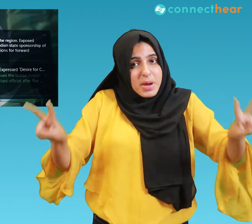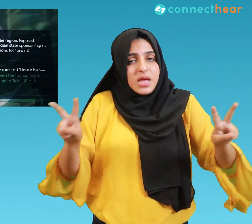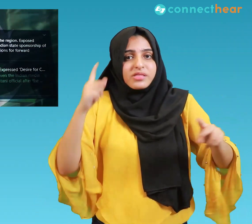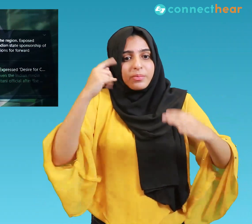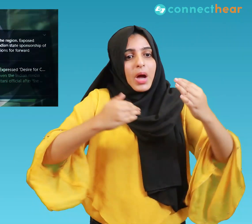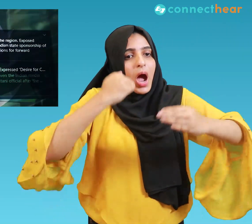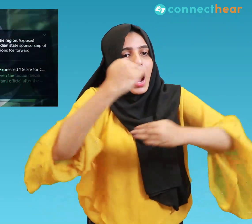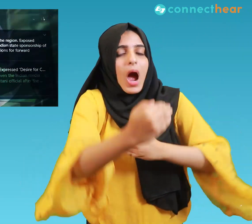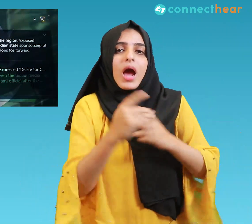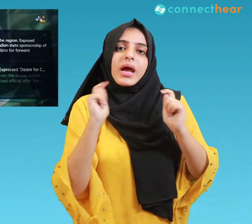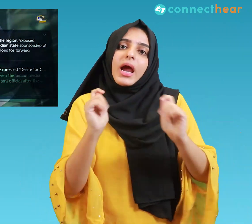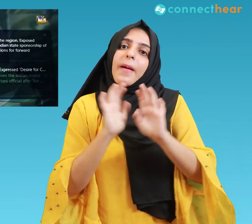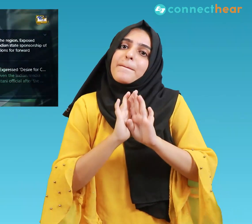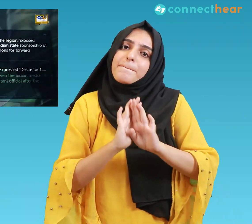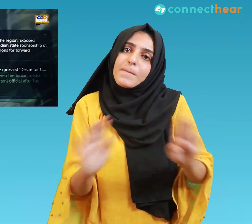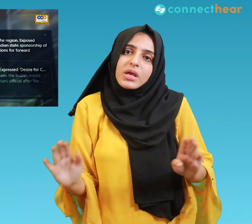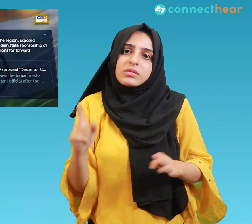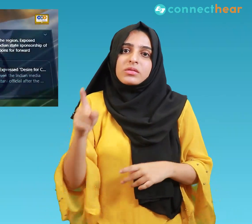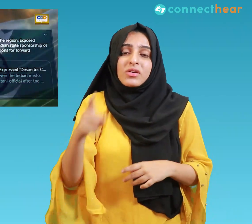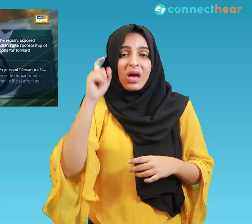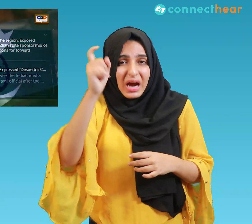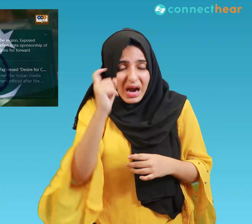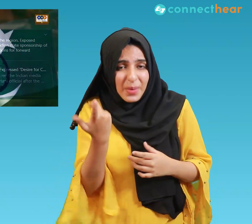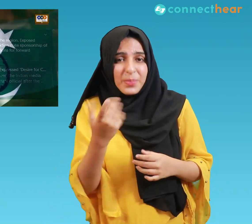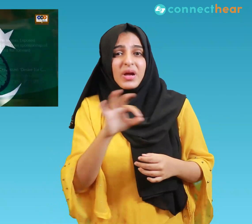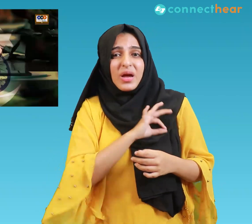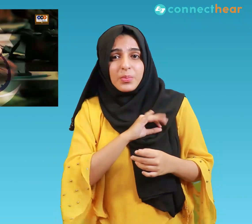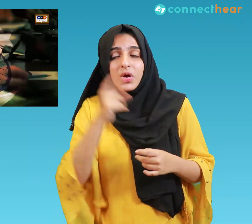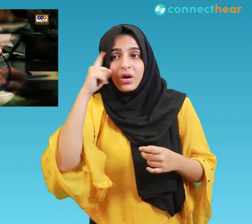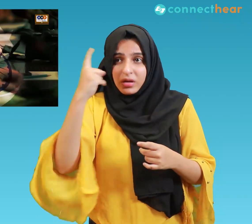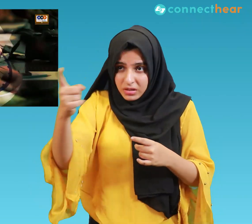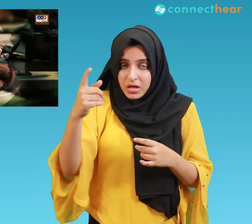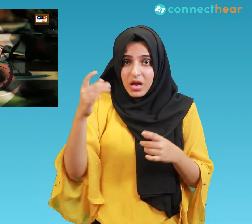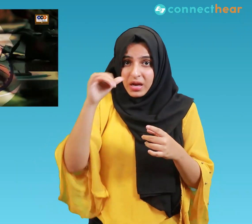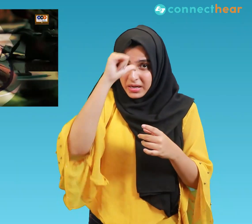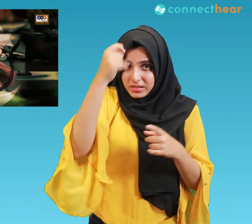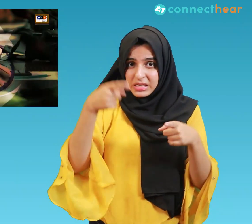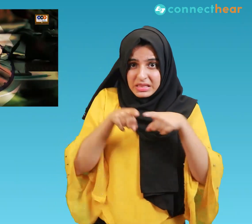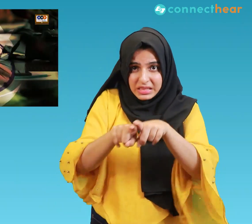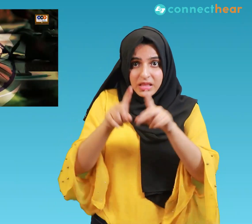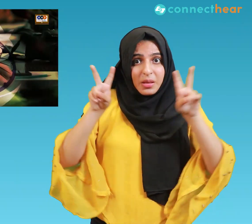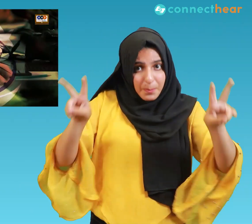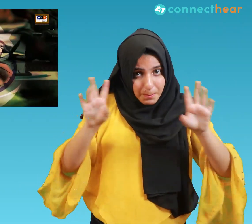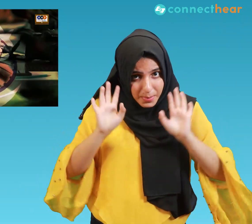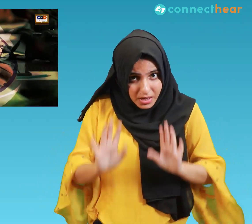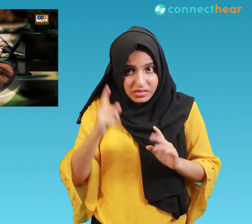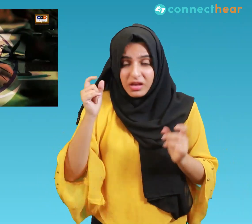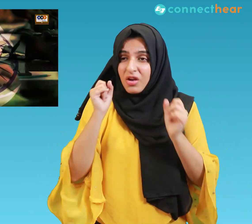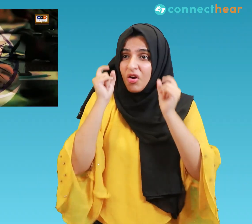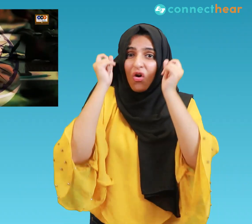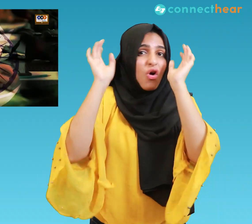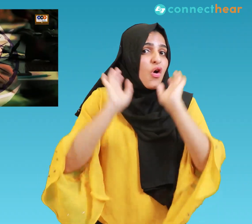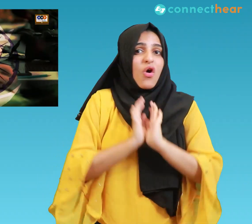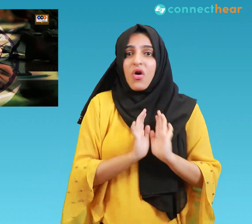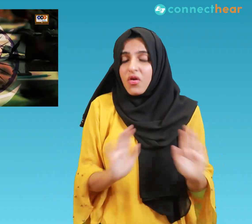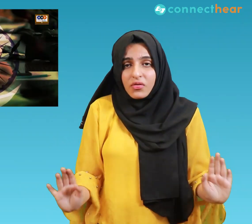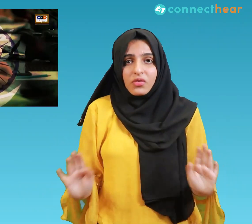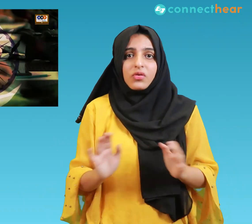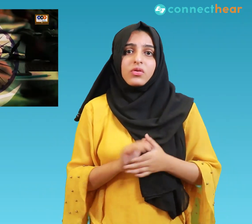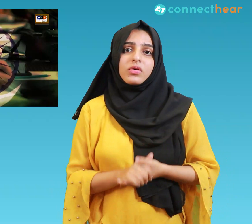Pakistan's Prime Minister and its Army Chief desired peace with India and singled out aggressive statements from Indian counterparts as foiling